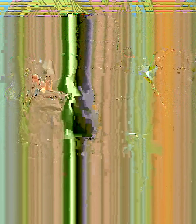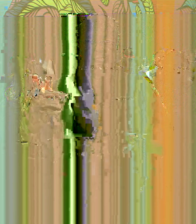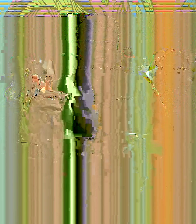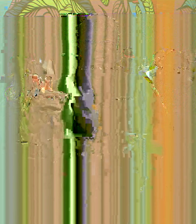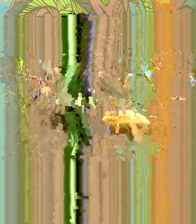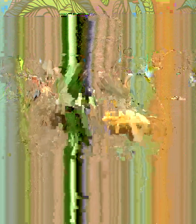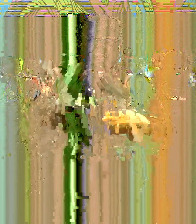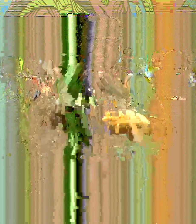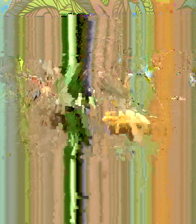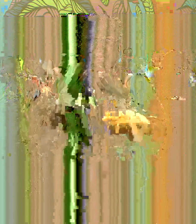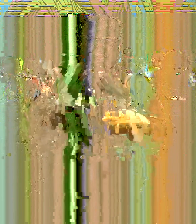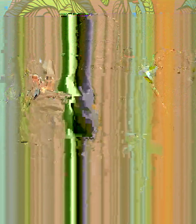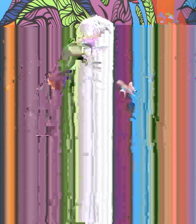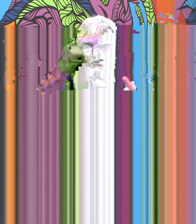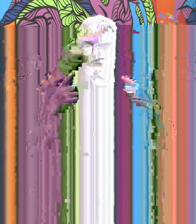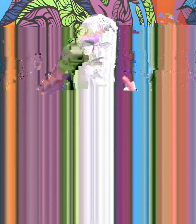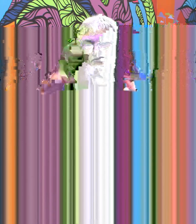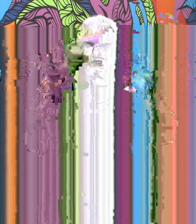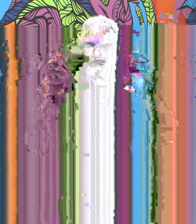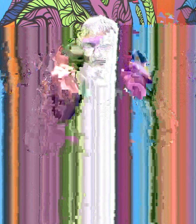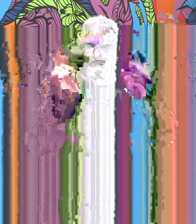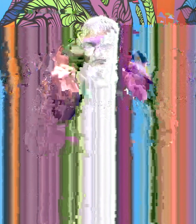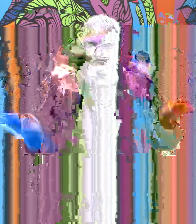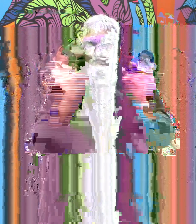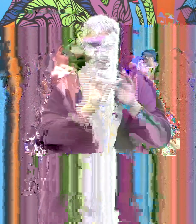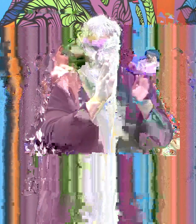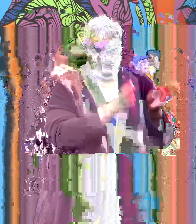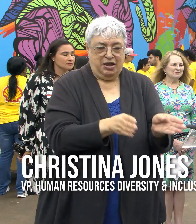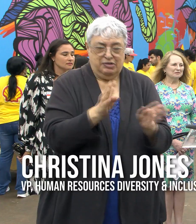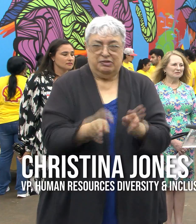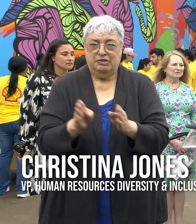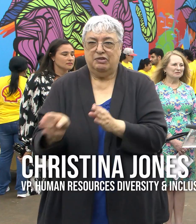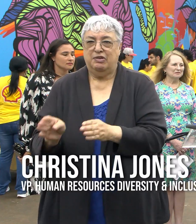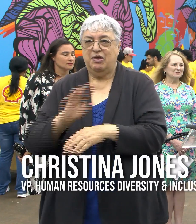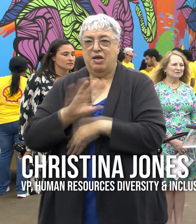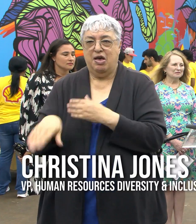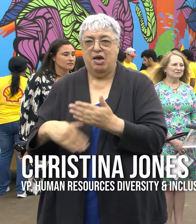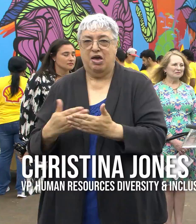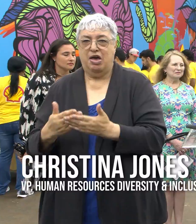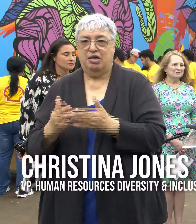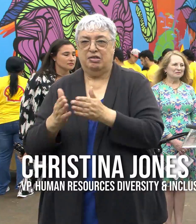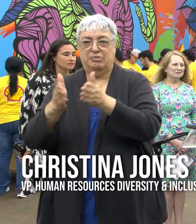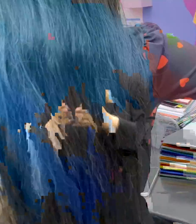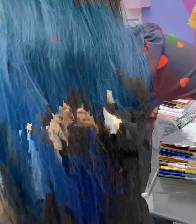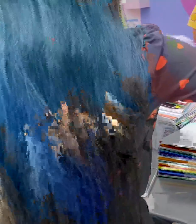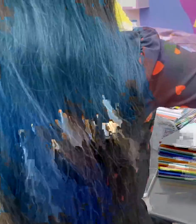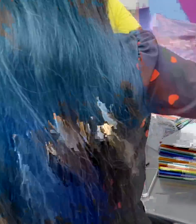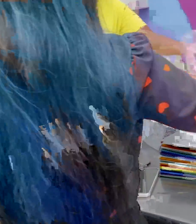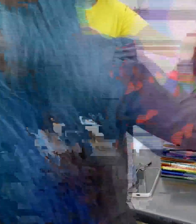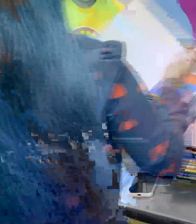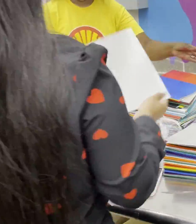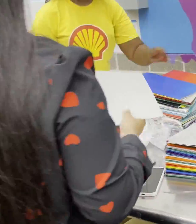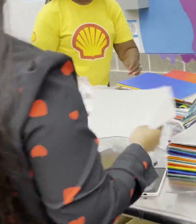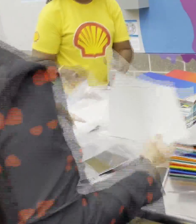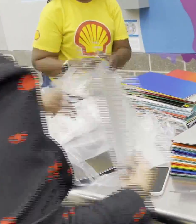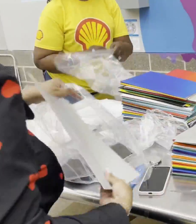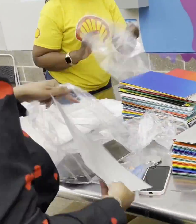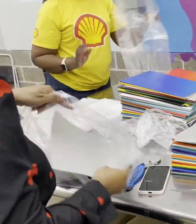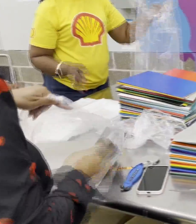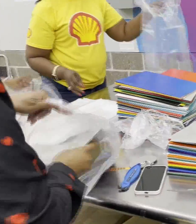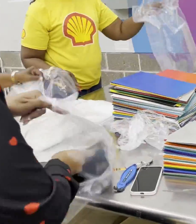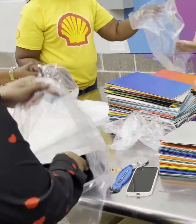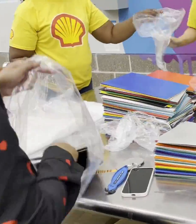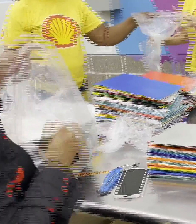success is as important to them individually it is to all of us as a broader community. We can all take